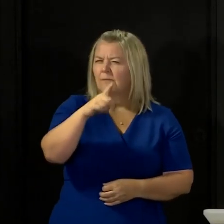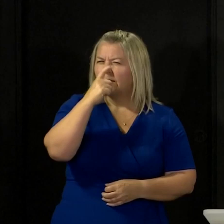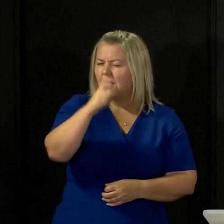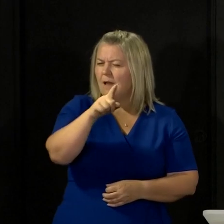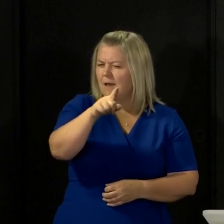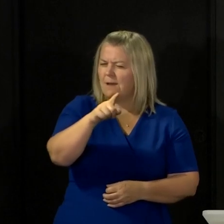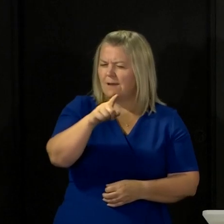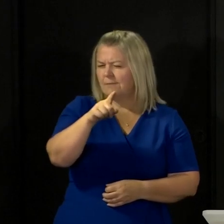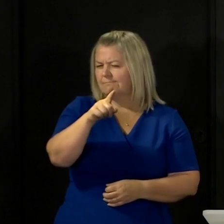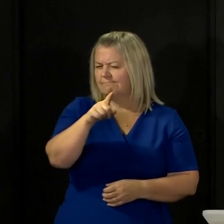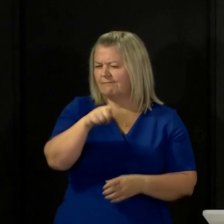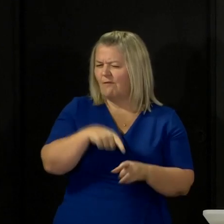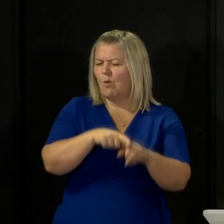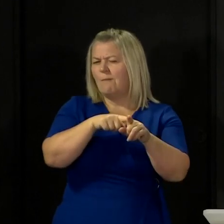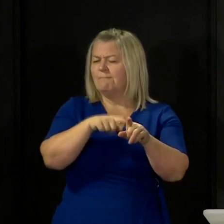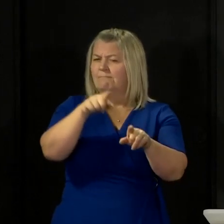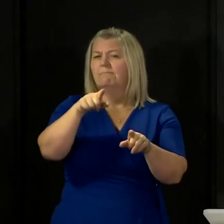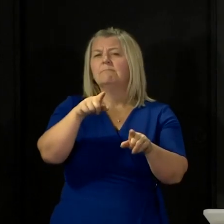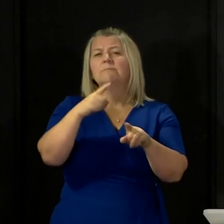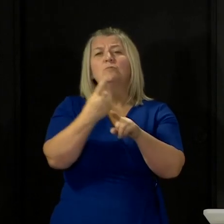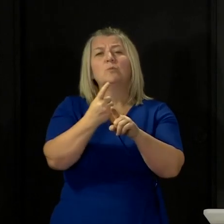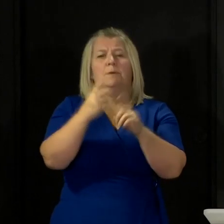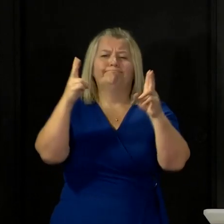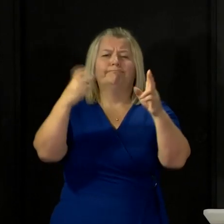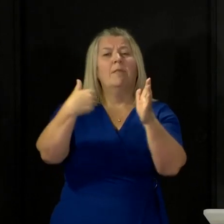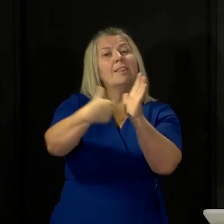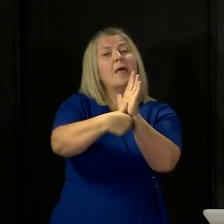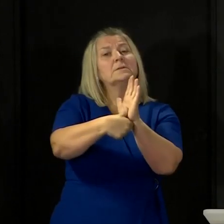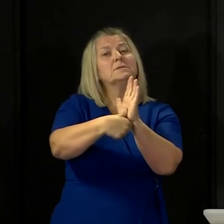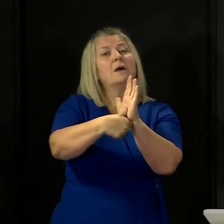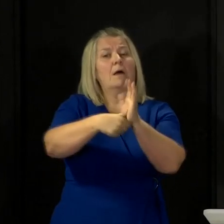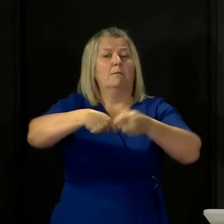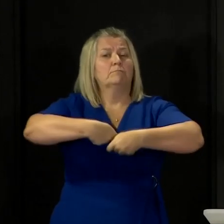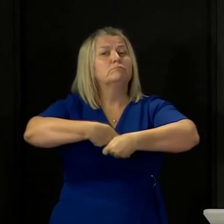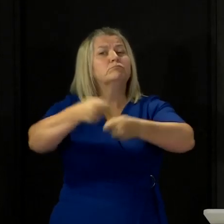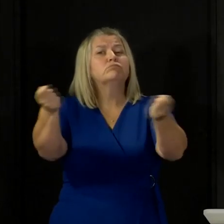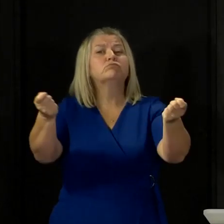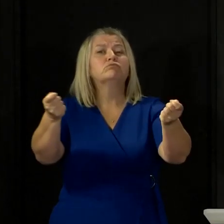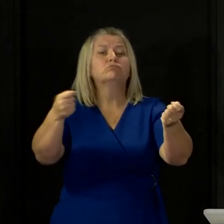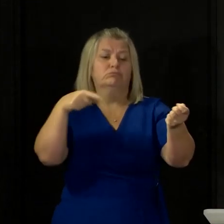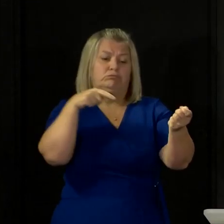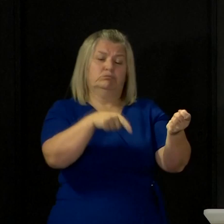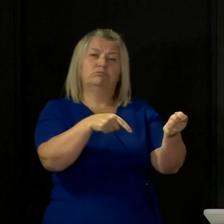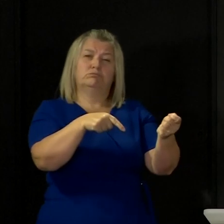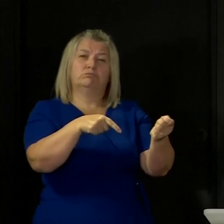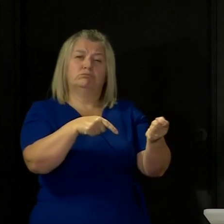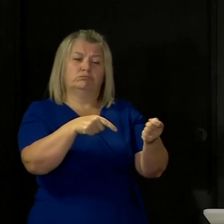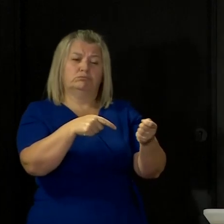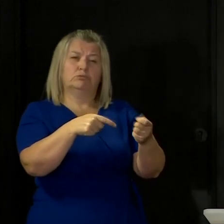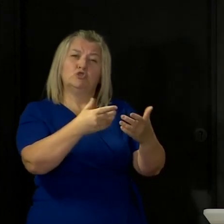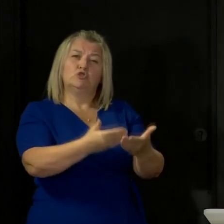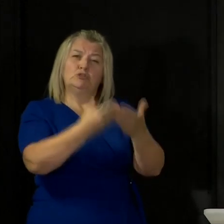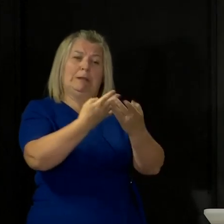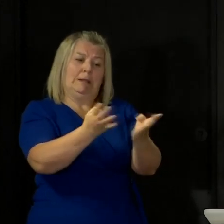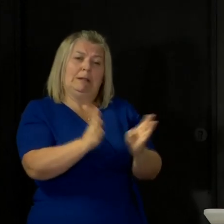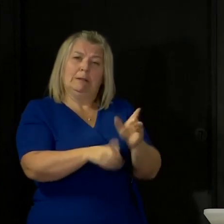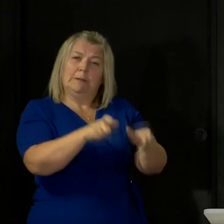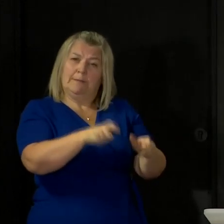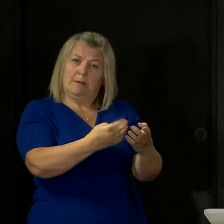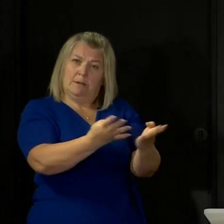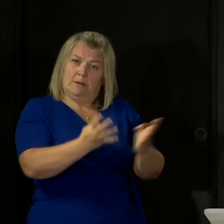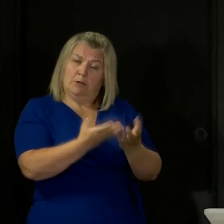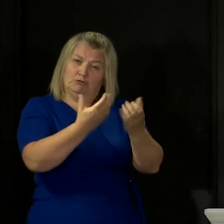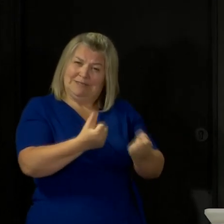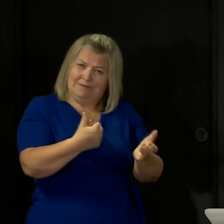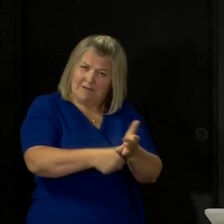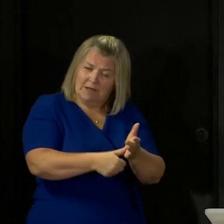the shielded group. Obviously, you mentioned in a previous answer, you referenced an administrative error, but the